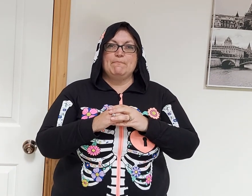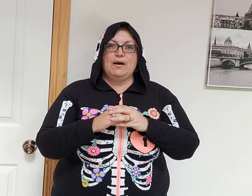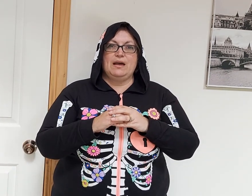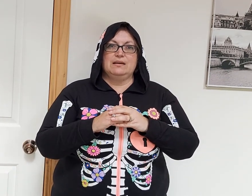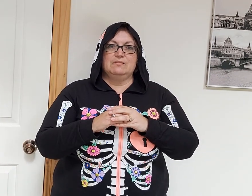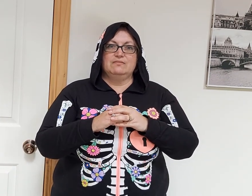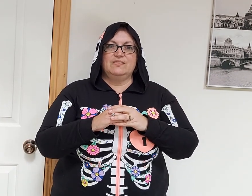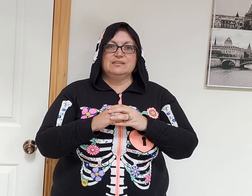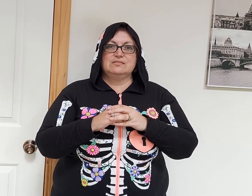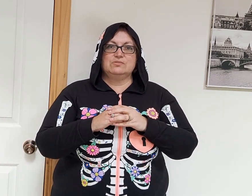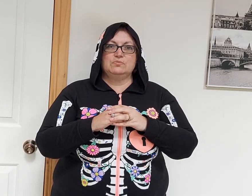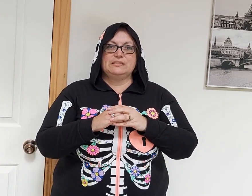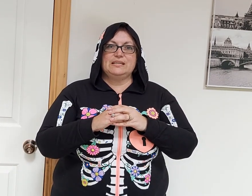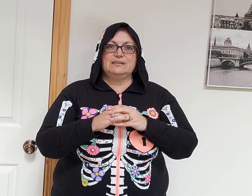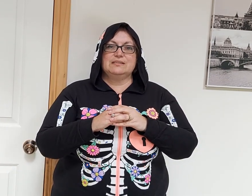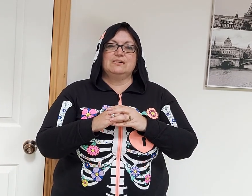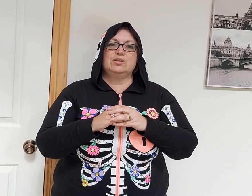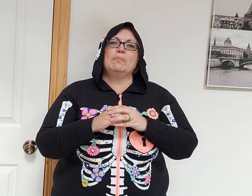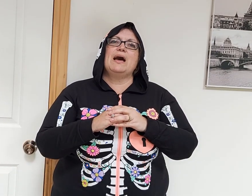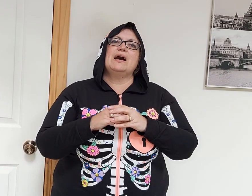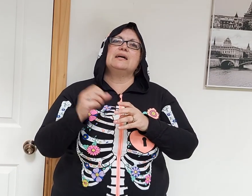Vampire. Once to six suck your blood.